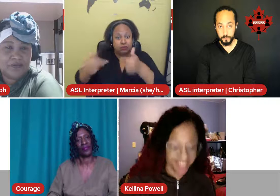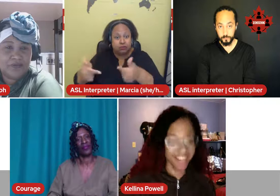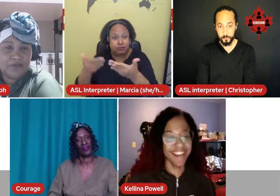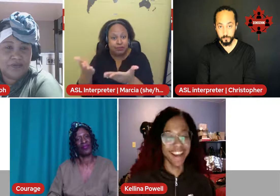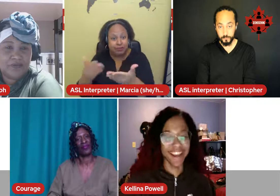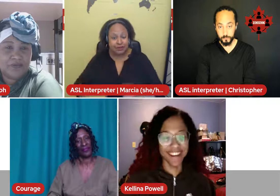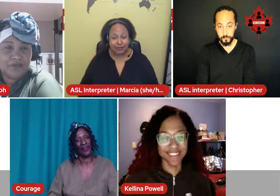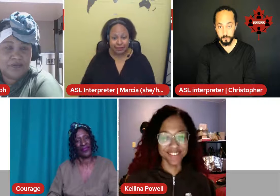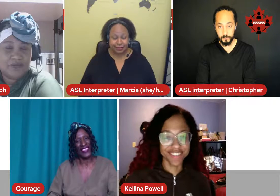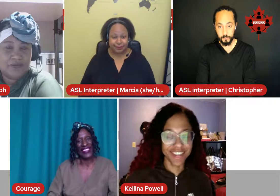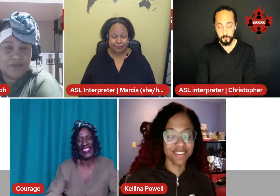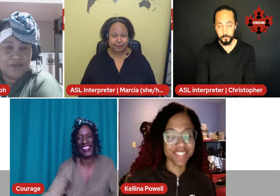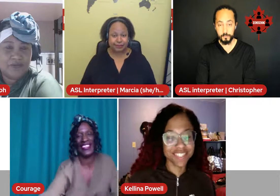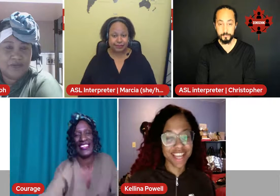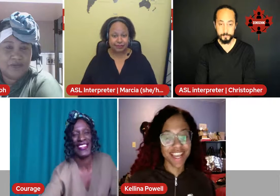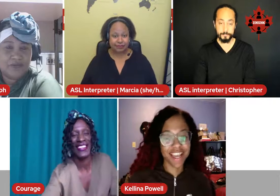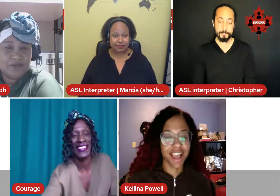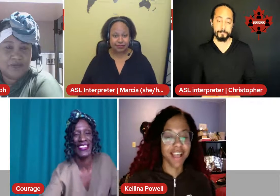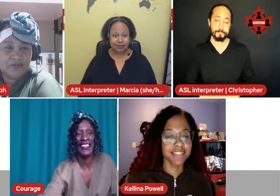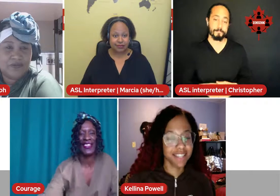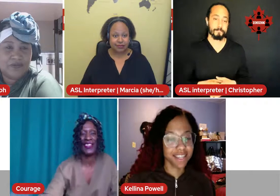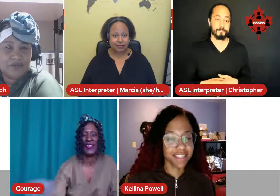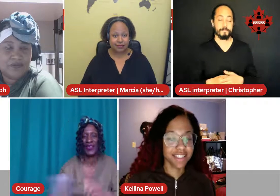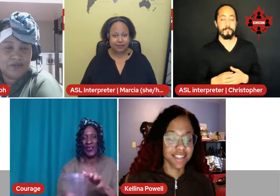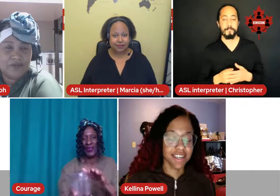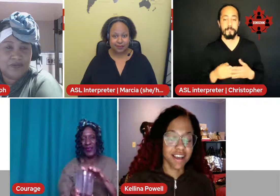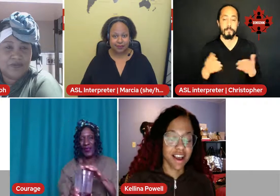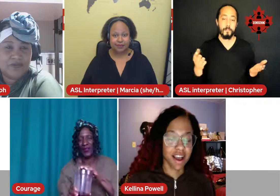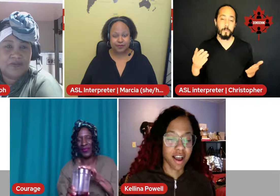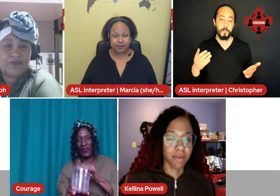Um, I would say I did. Um,